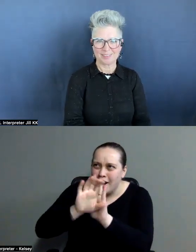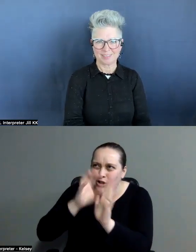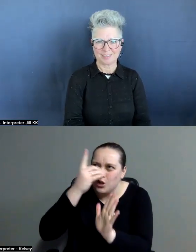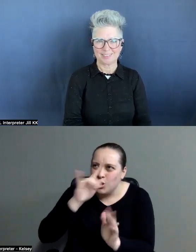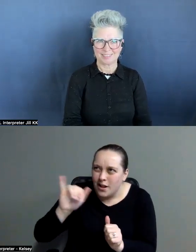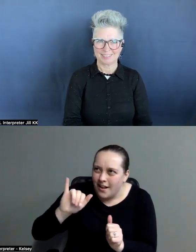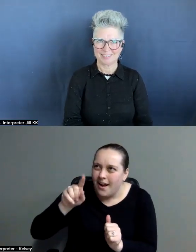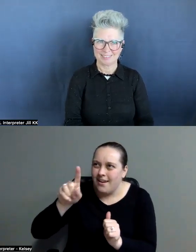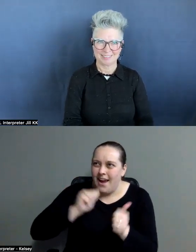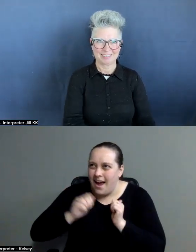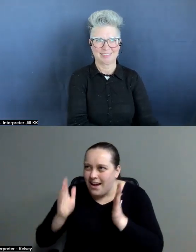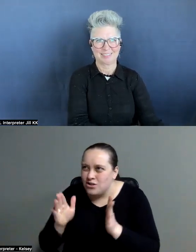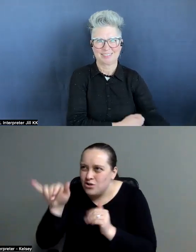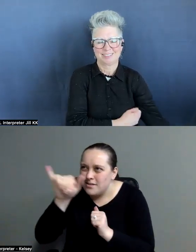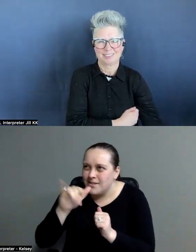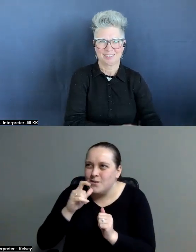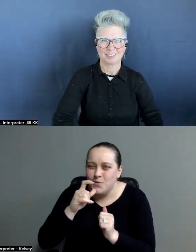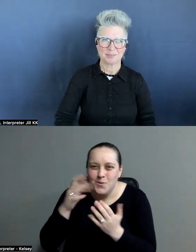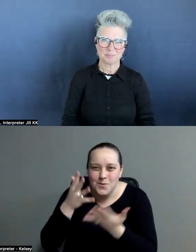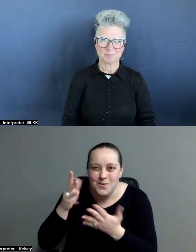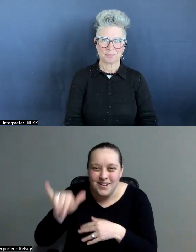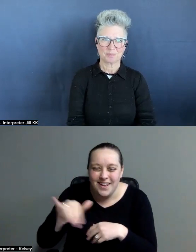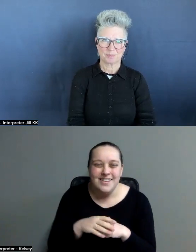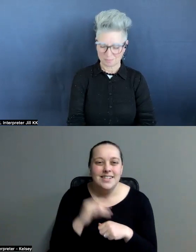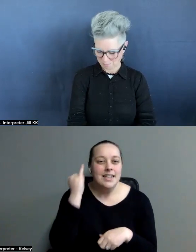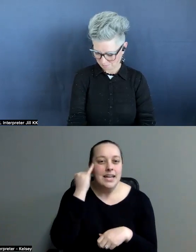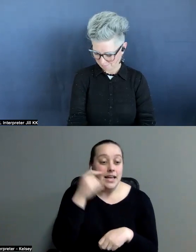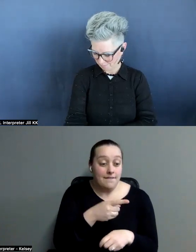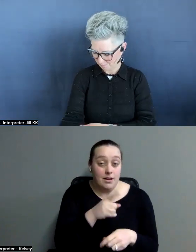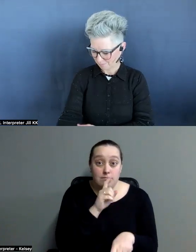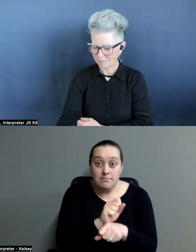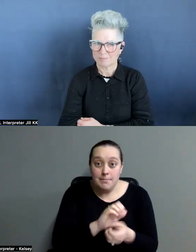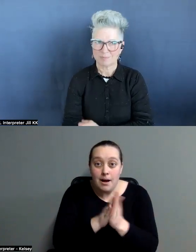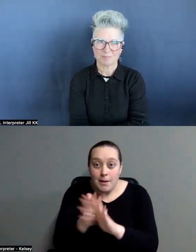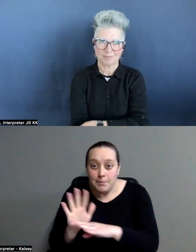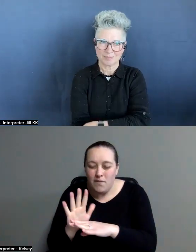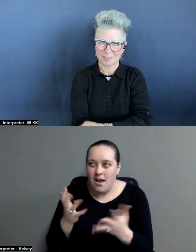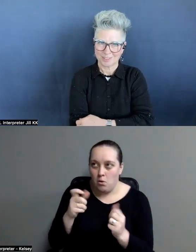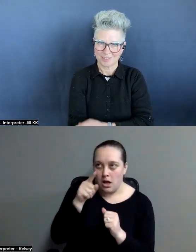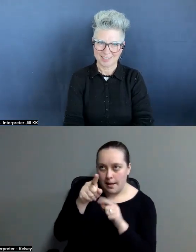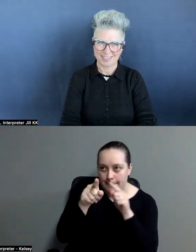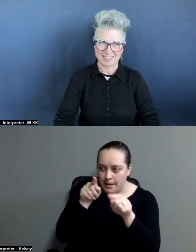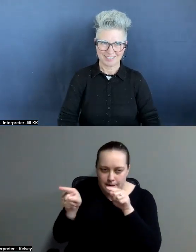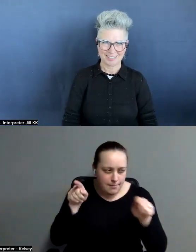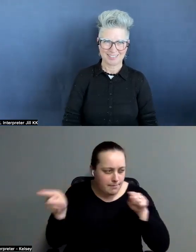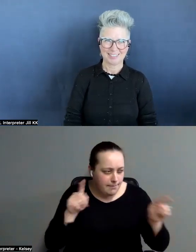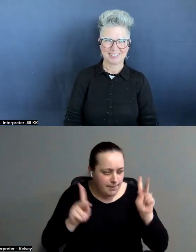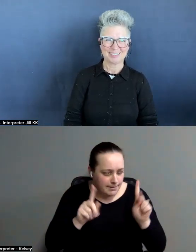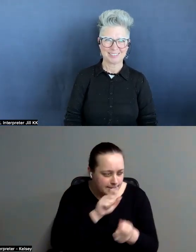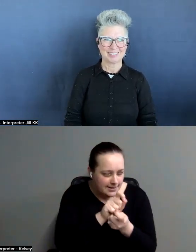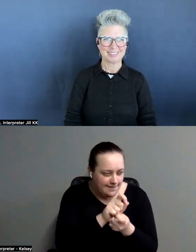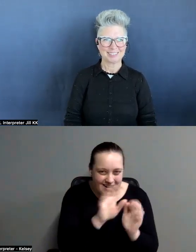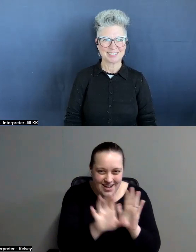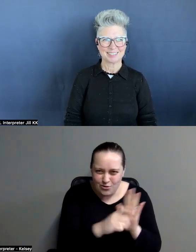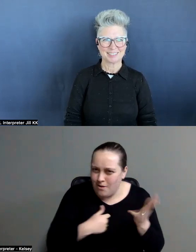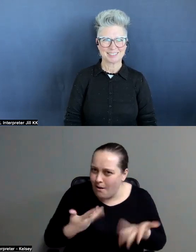who is playing the character. And if it becomes a movie, I want him. I want her. I want that kid. So I'm like,